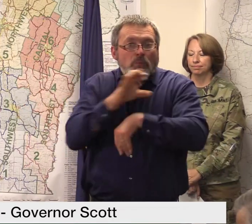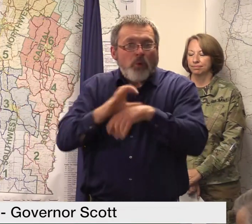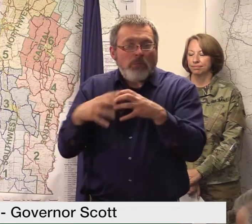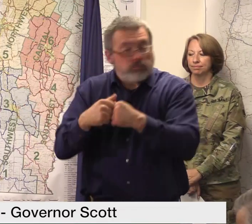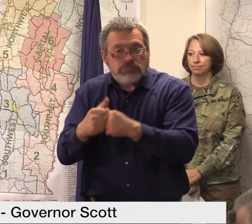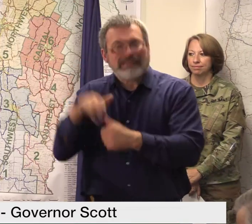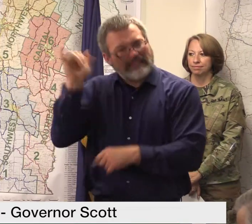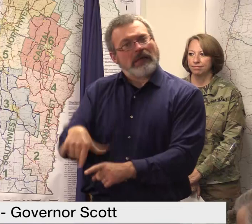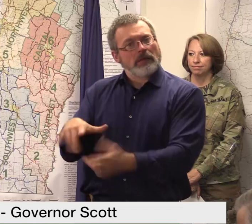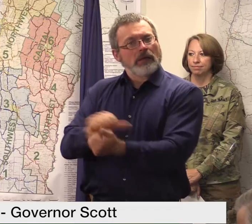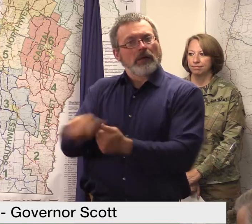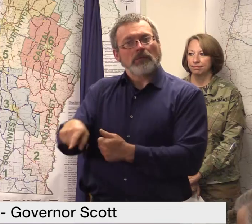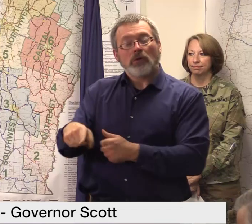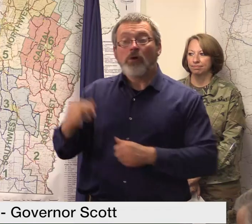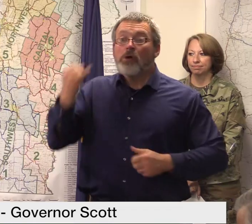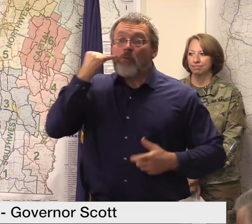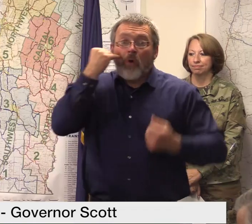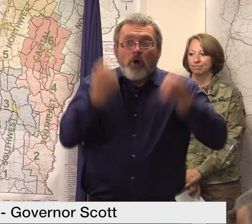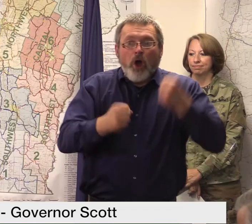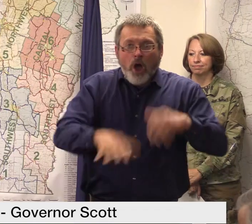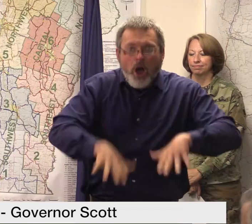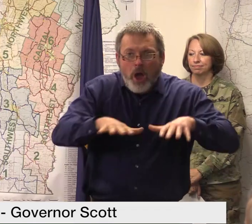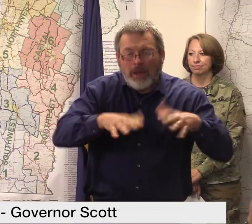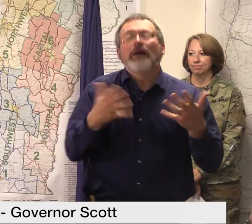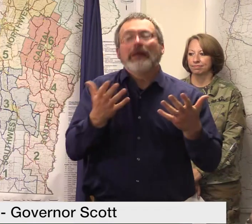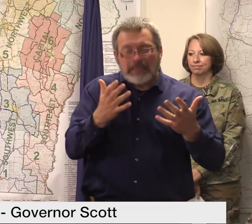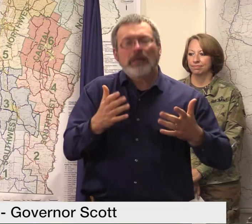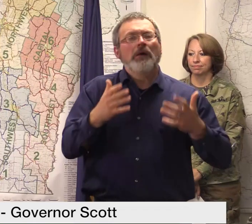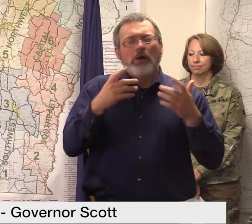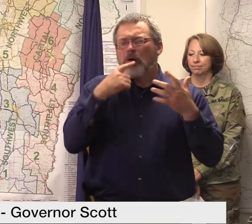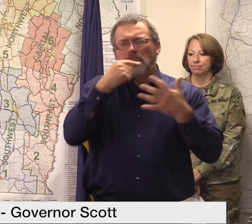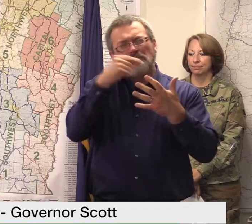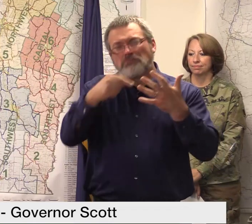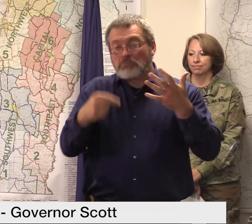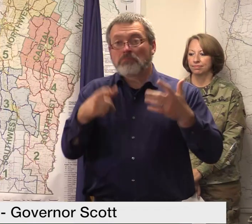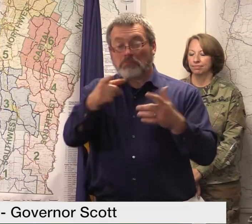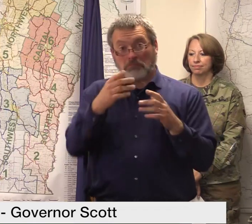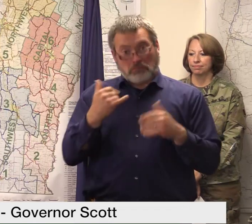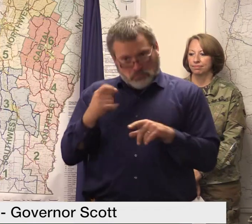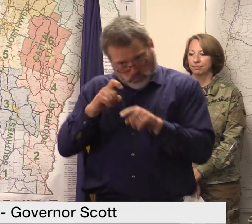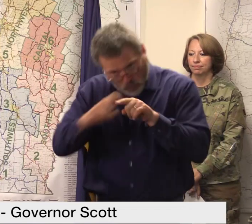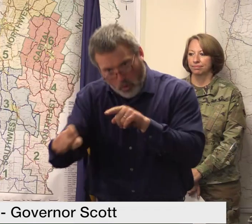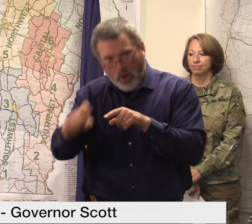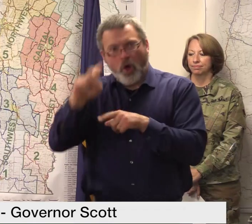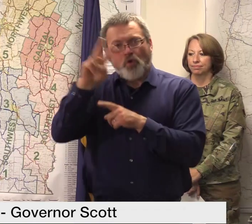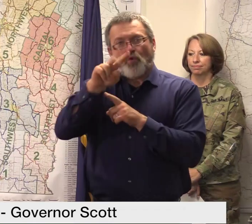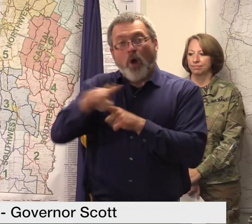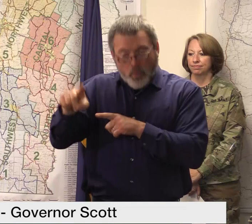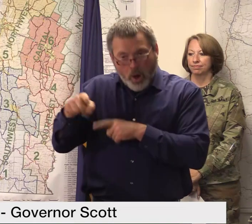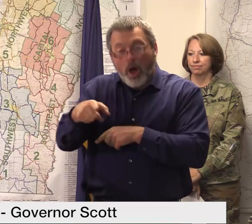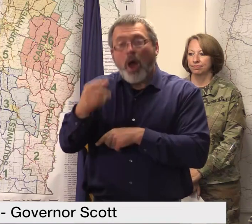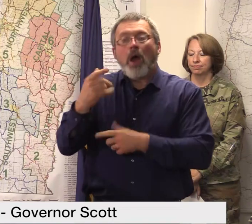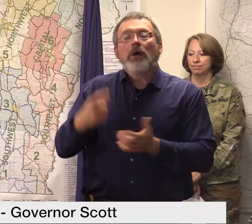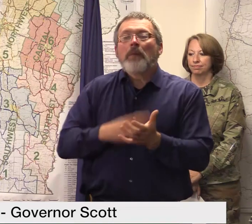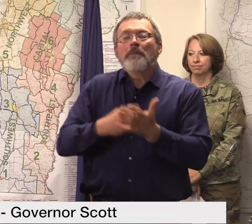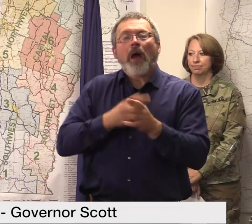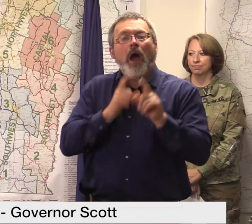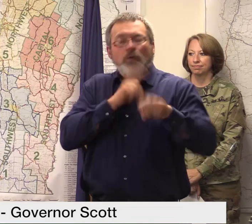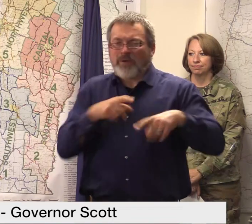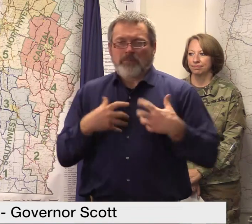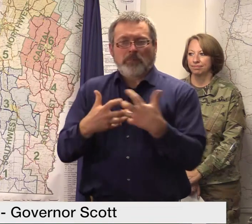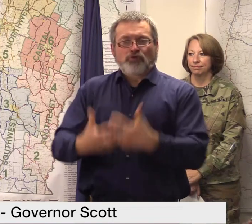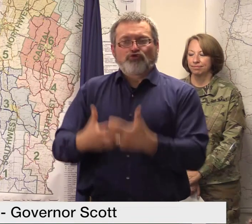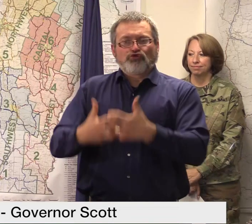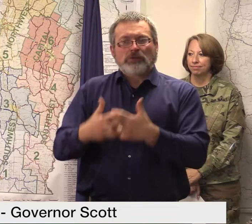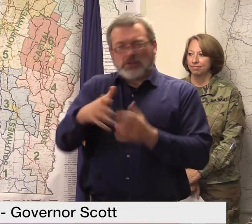voicemail rest assured that it will be returned in a timely manner there is no backlog with 211 calls and there